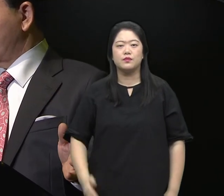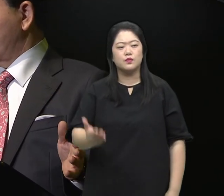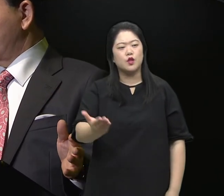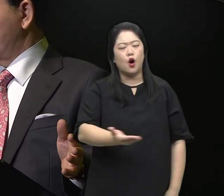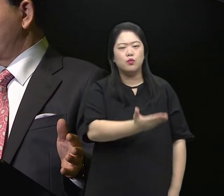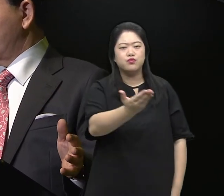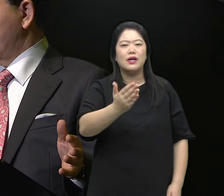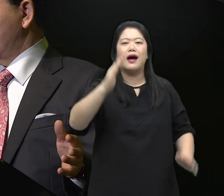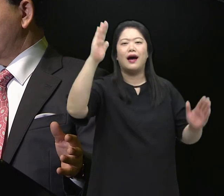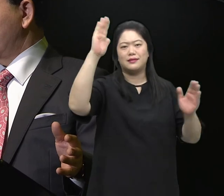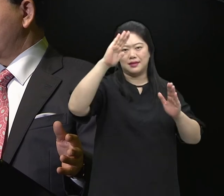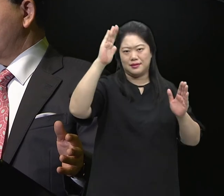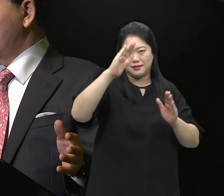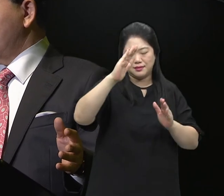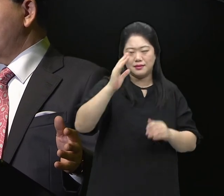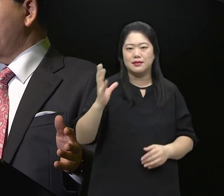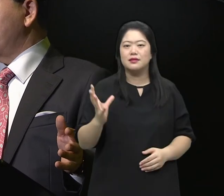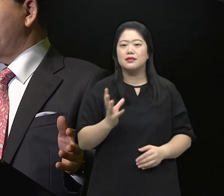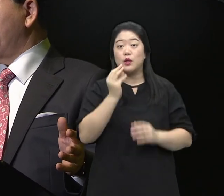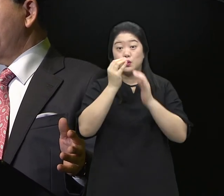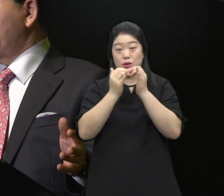Today, all our remnants All our believers